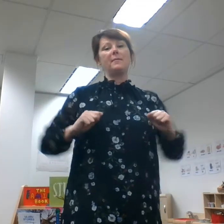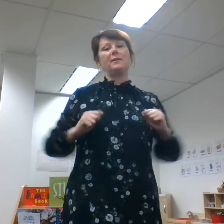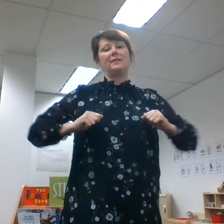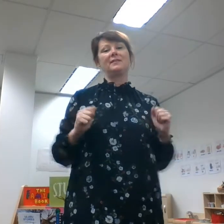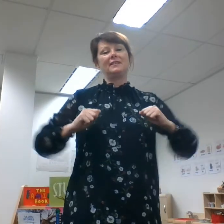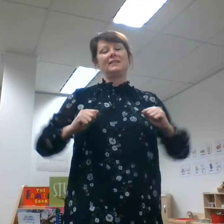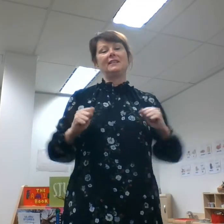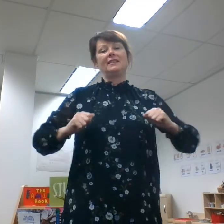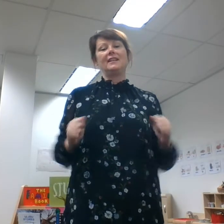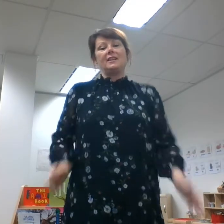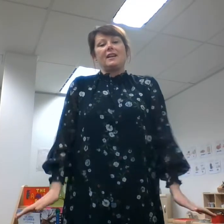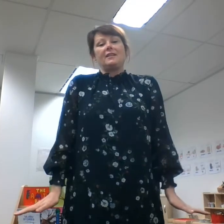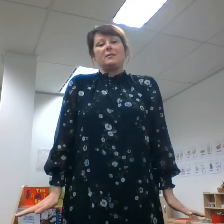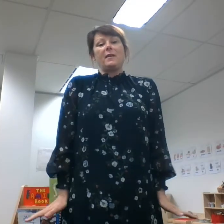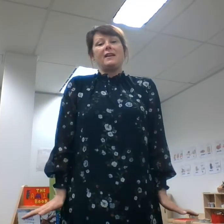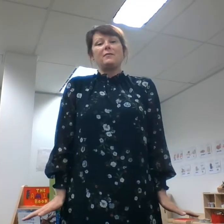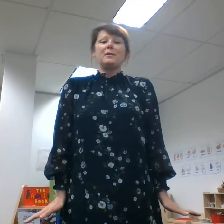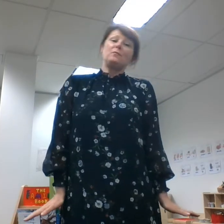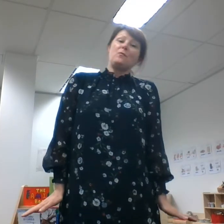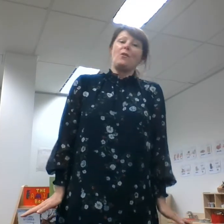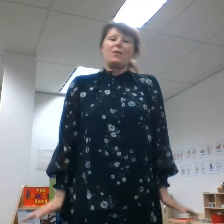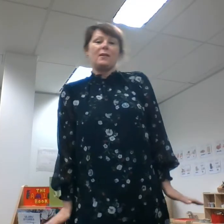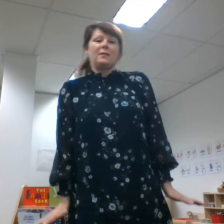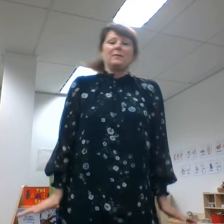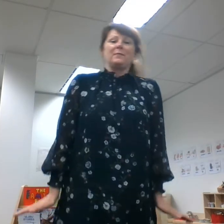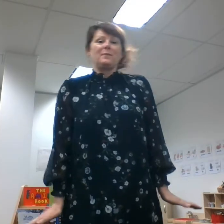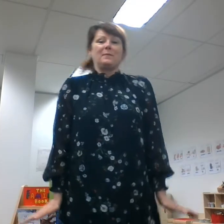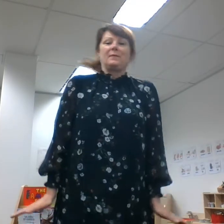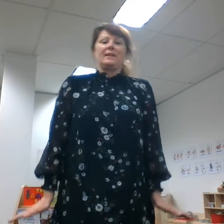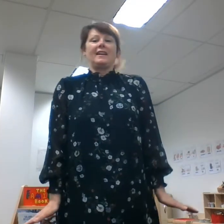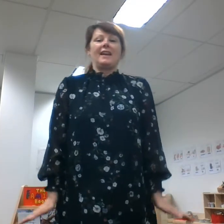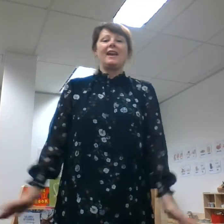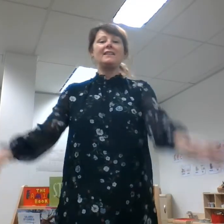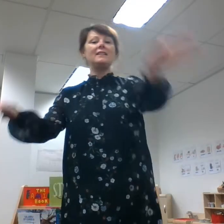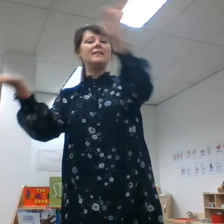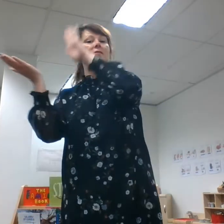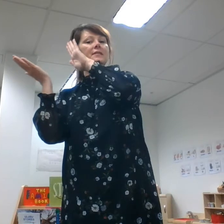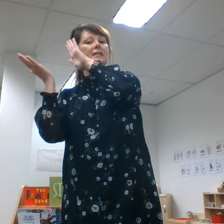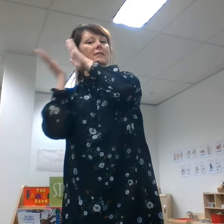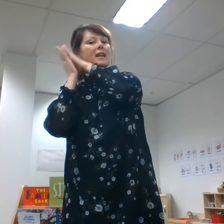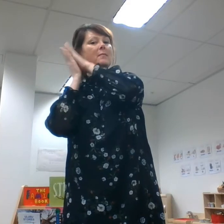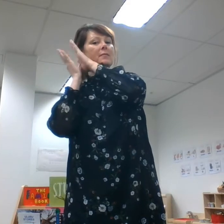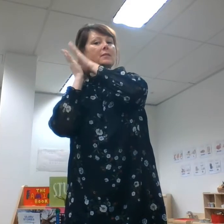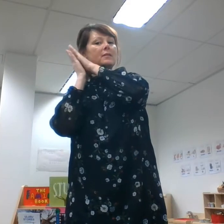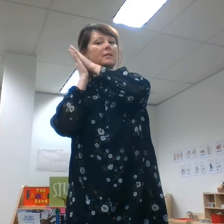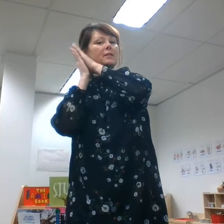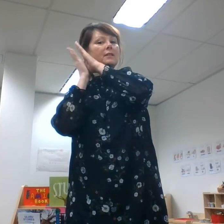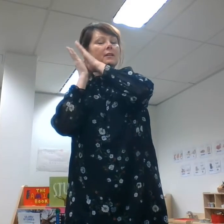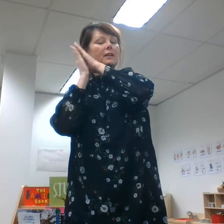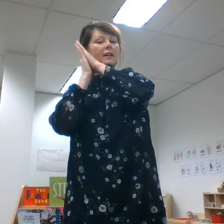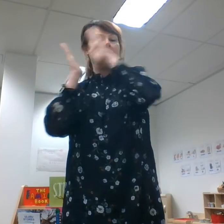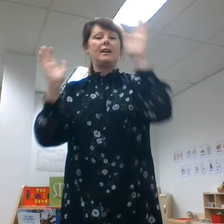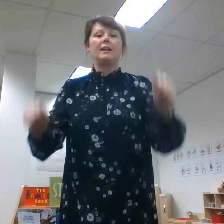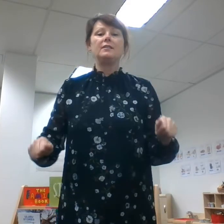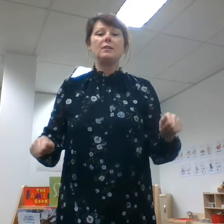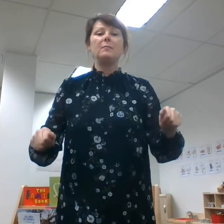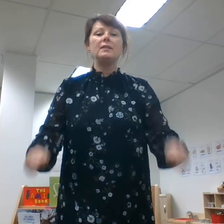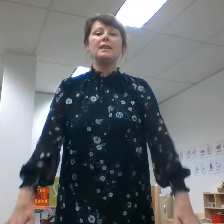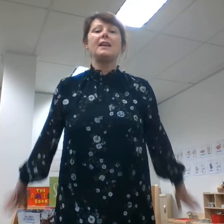and the penguin walk and the little seal clap and jump in the